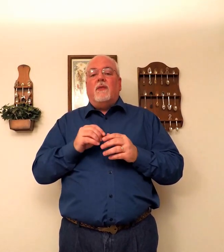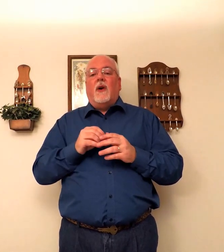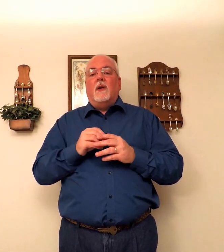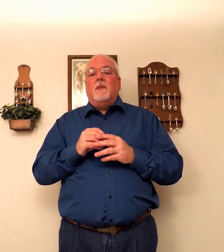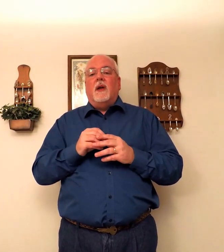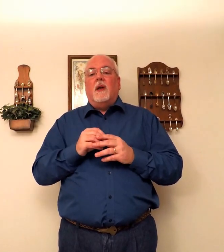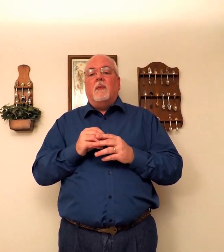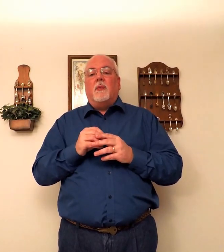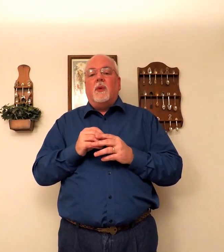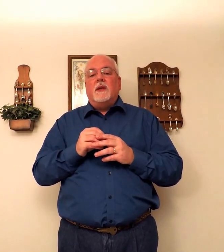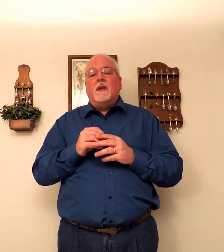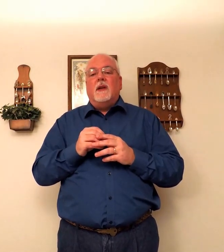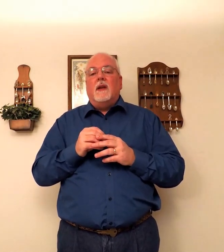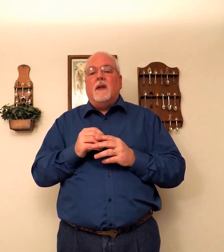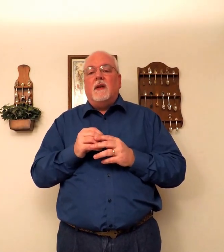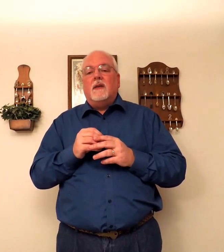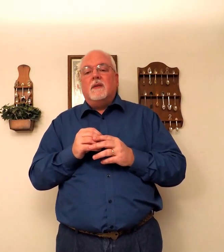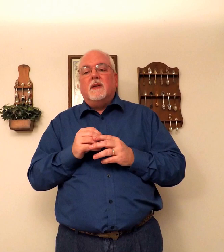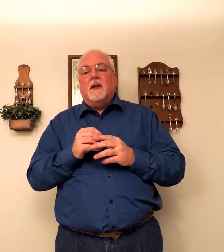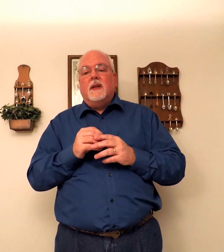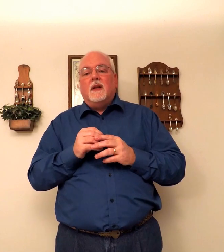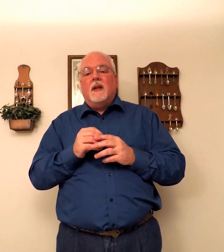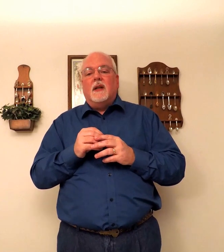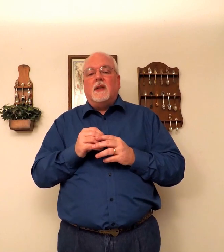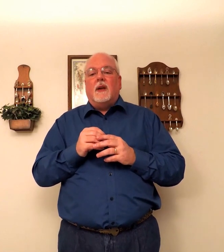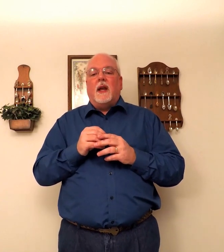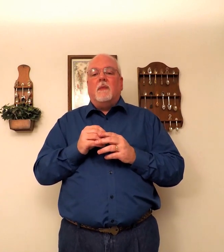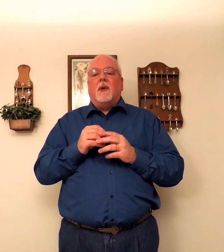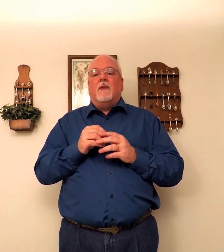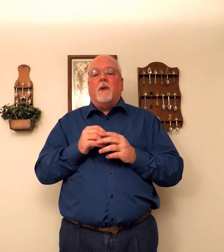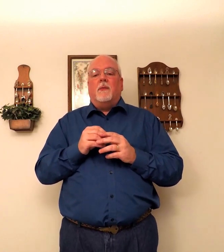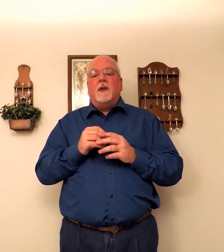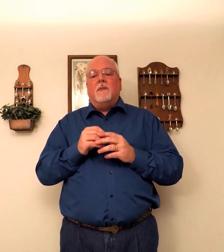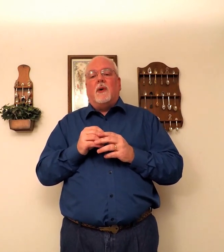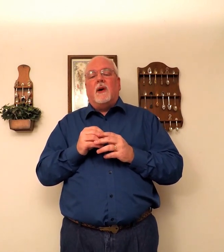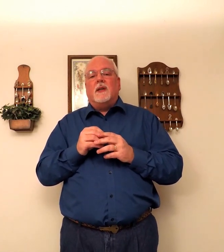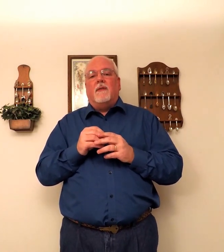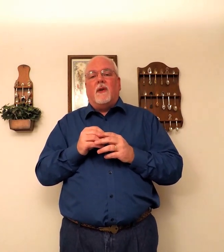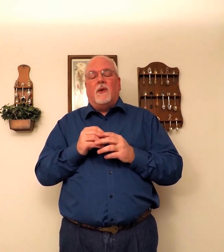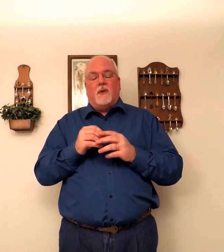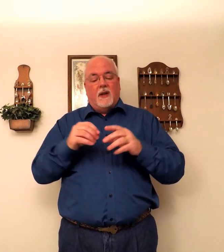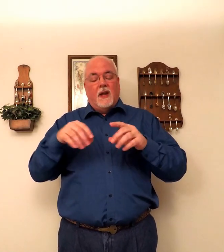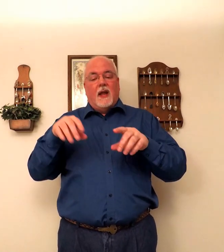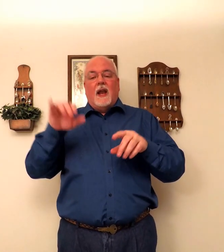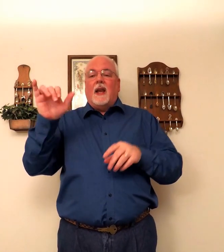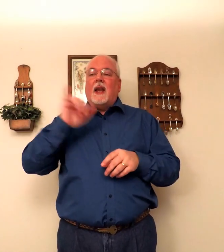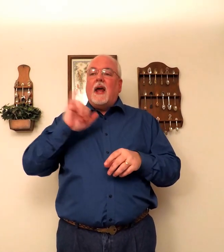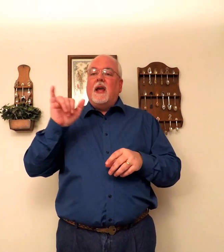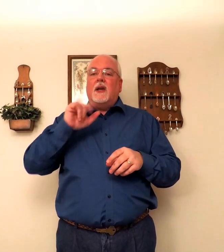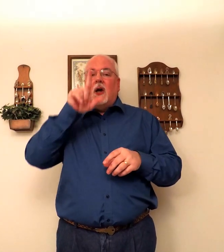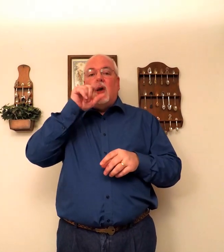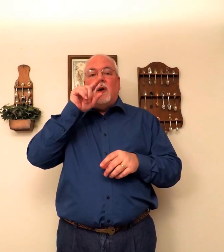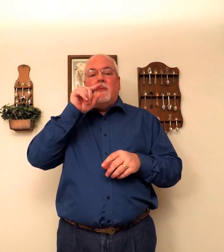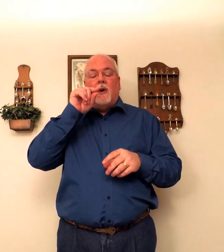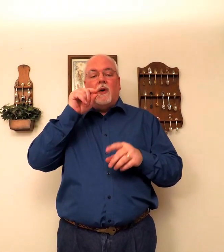From. Prison. Let's see. Like a bird. From prison bars have flown. Like a bird.